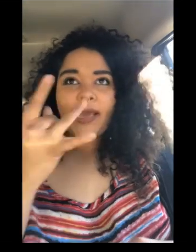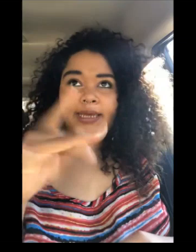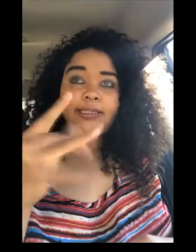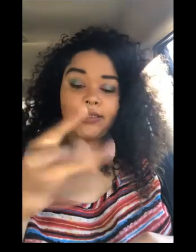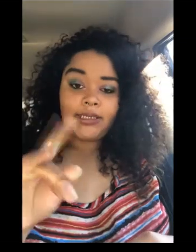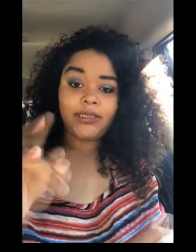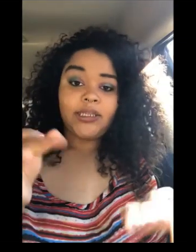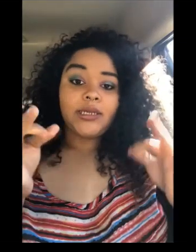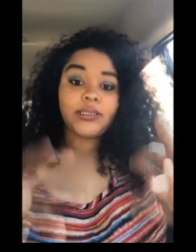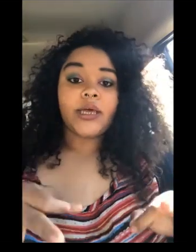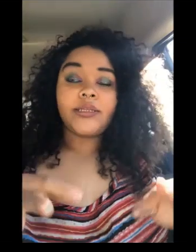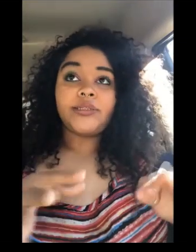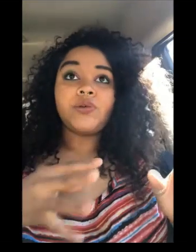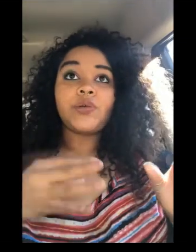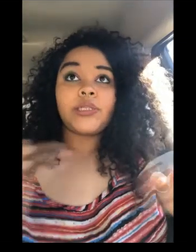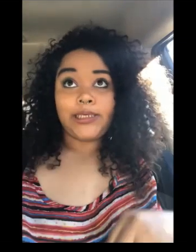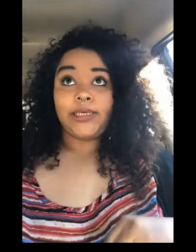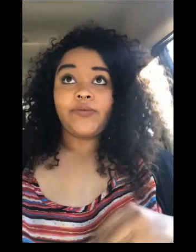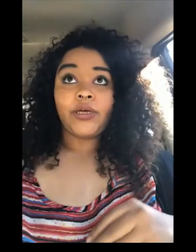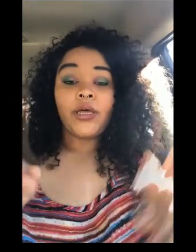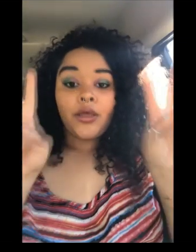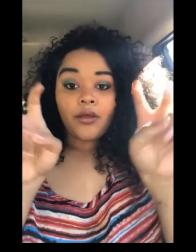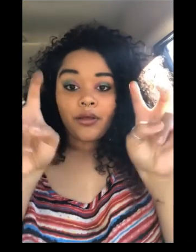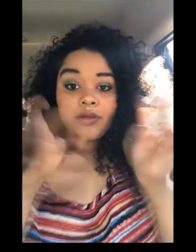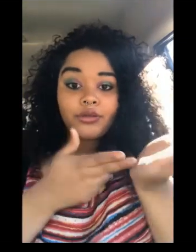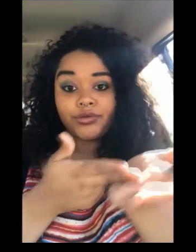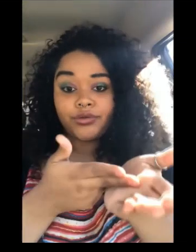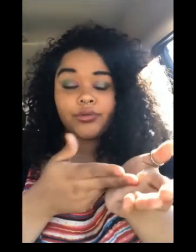18 i decided to leave the truth